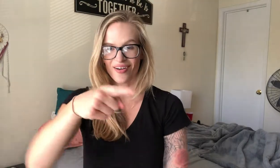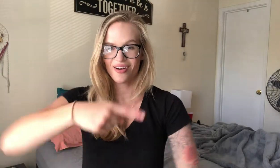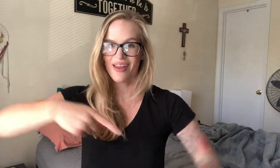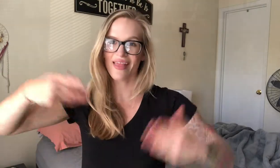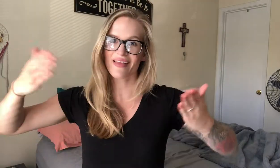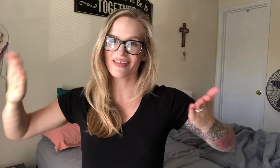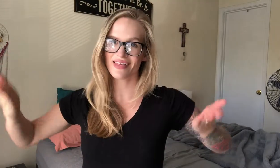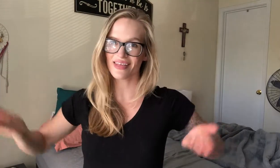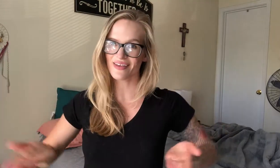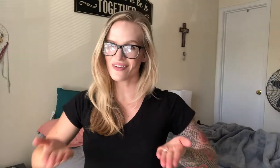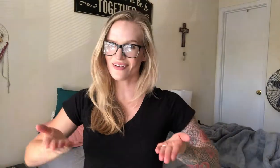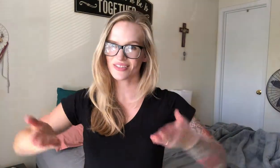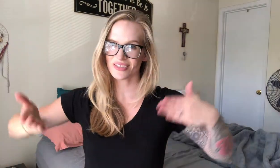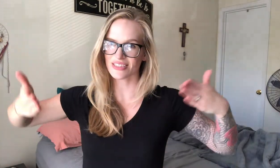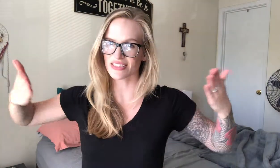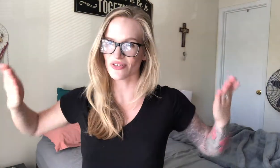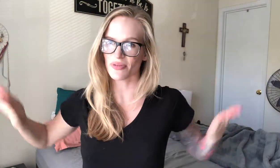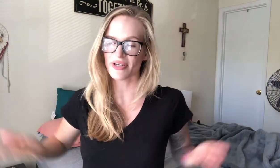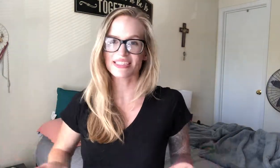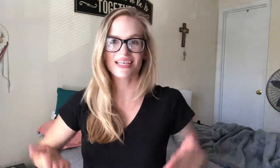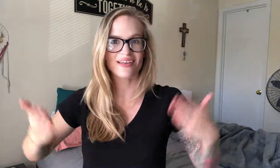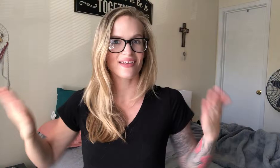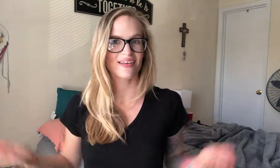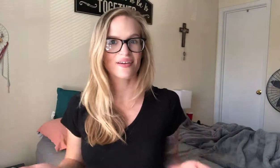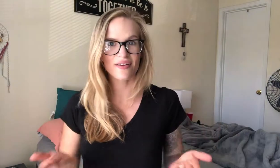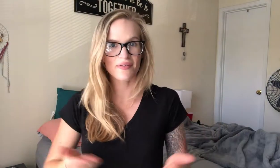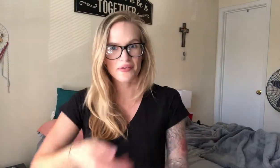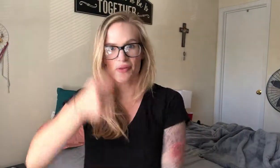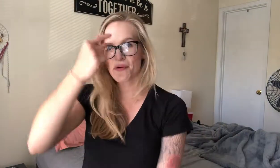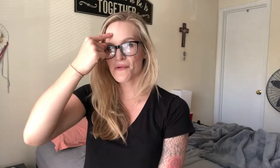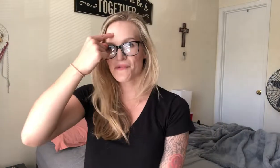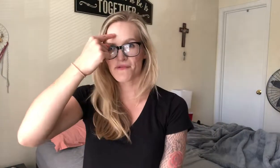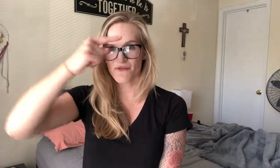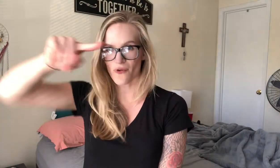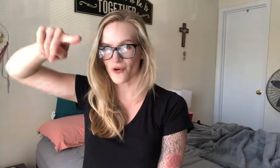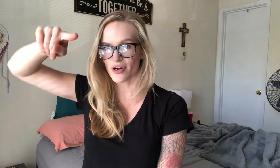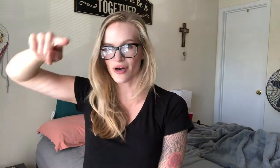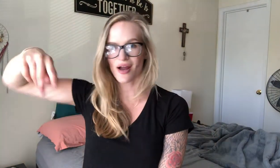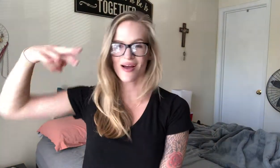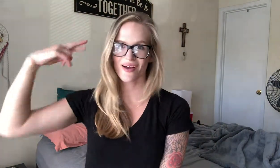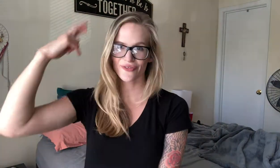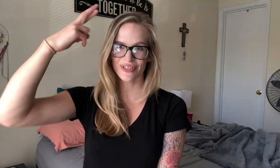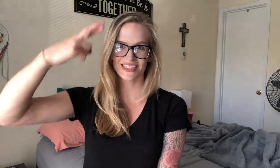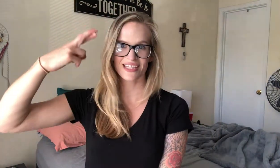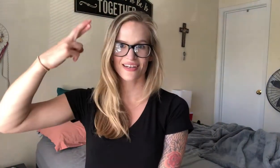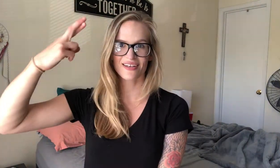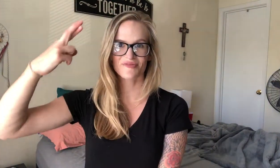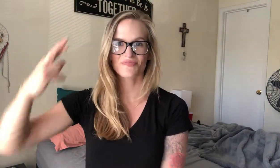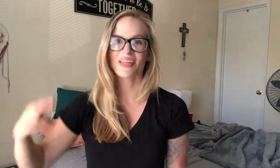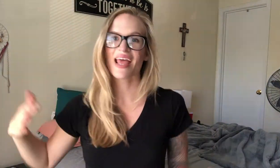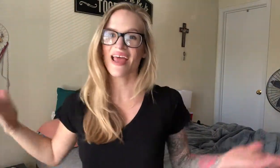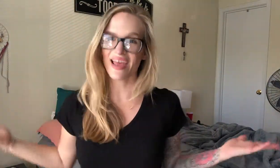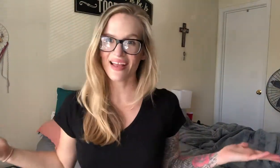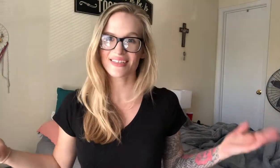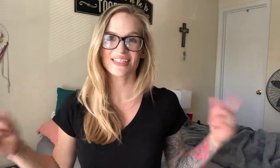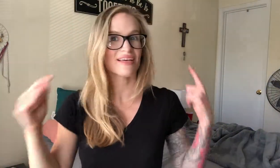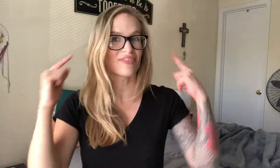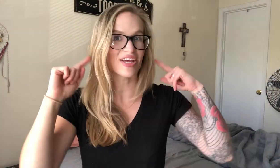here. just show the present here for a reason. And if you